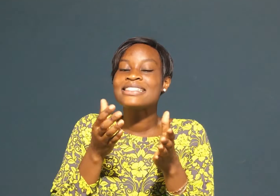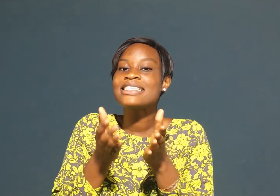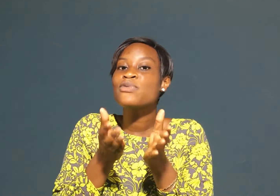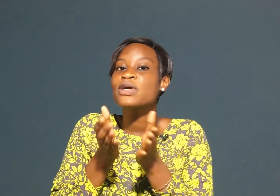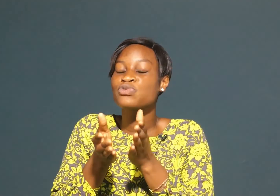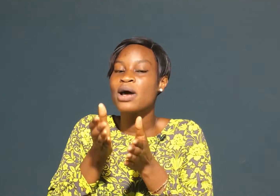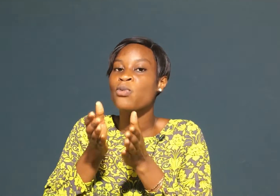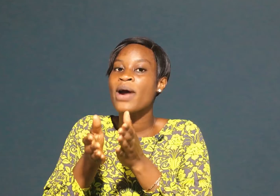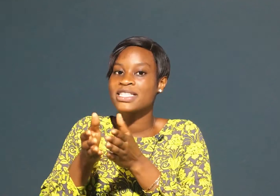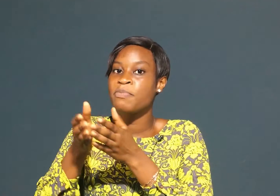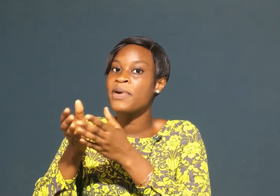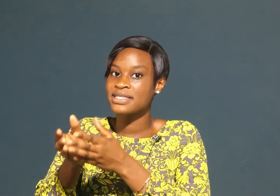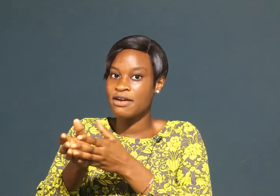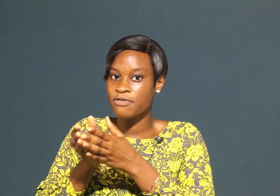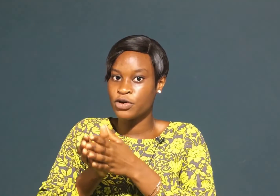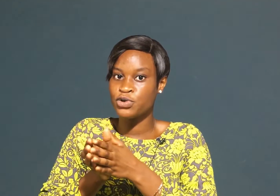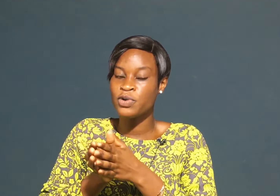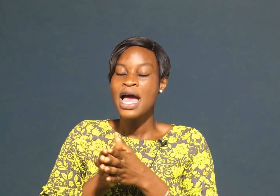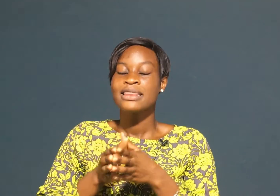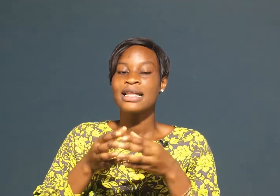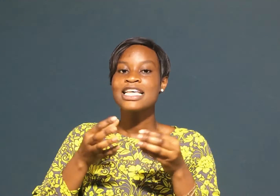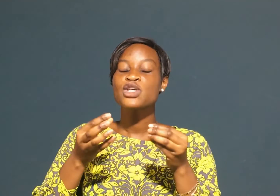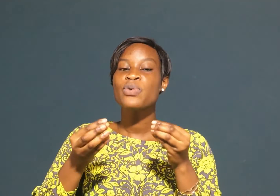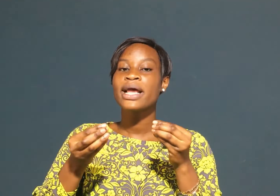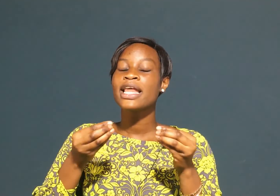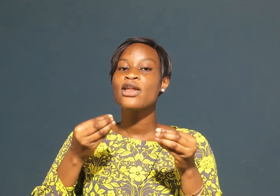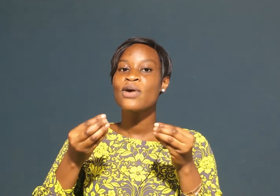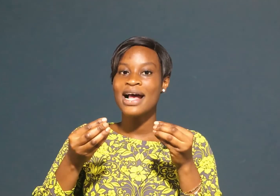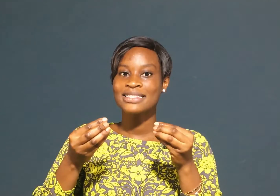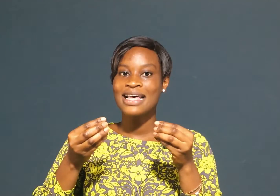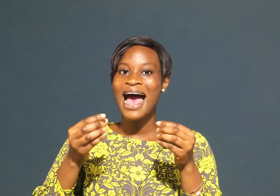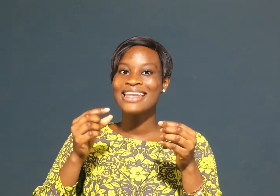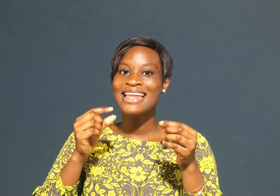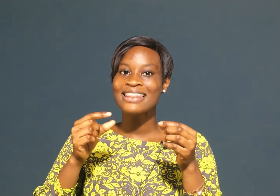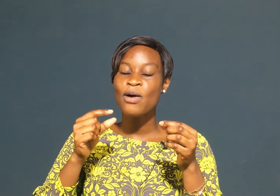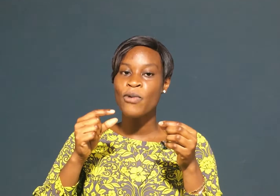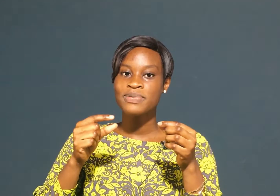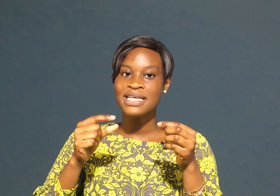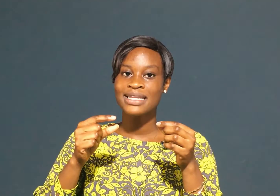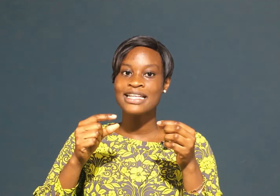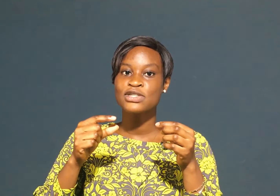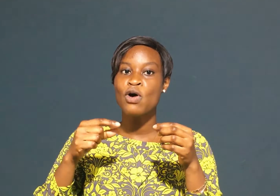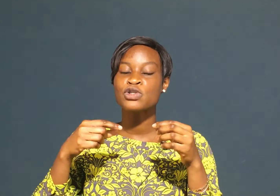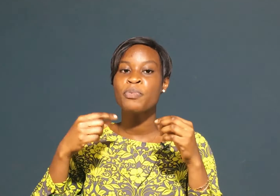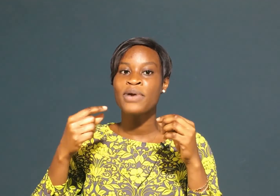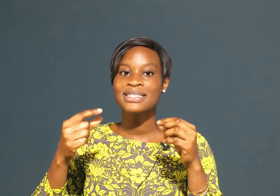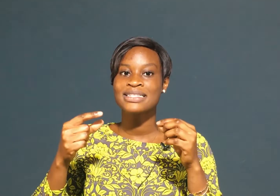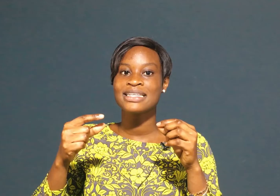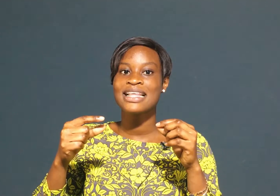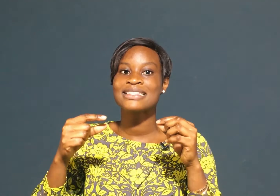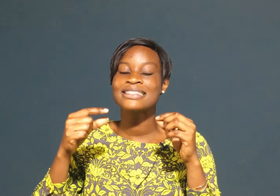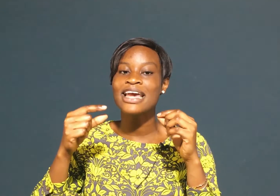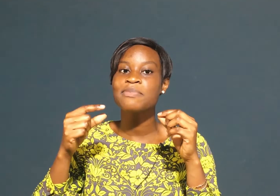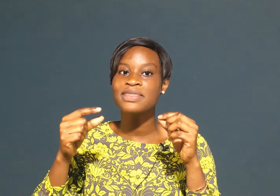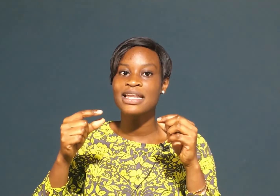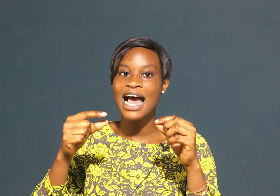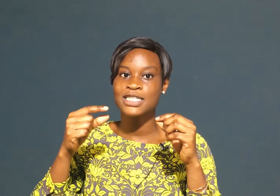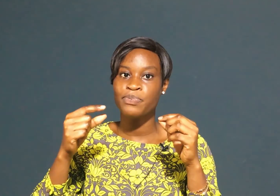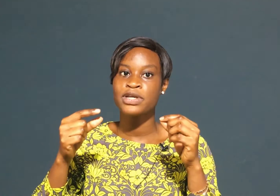see which one works better for you now let's quickly look at another website that is also practicing the same thing as prince